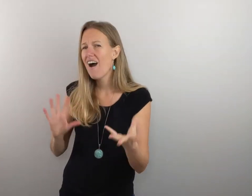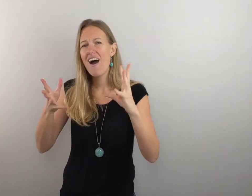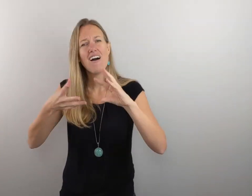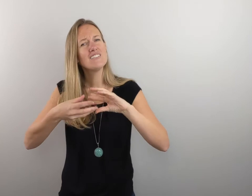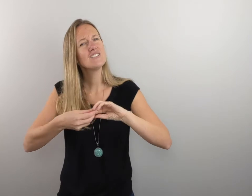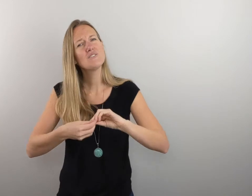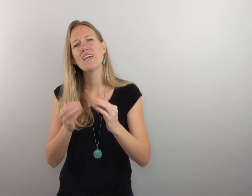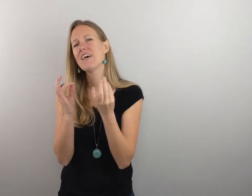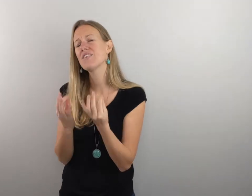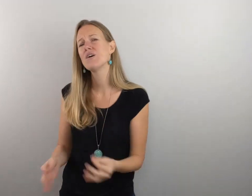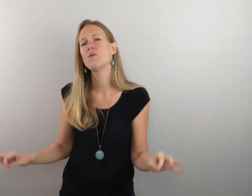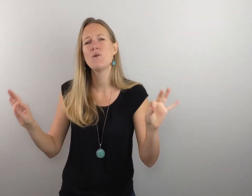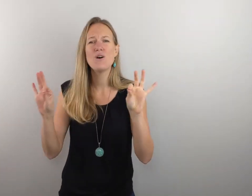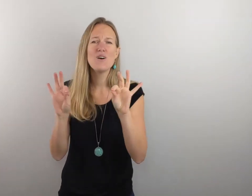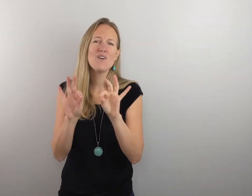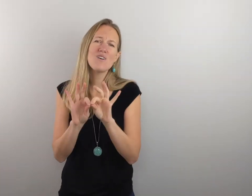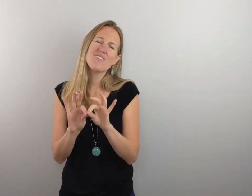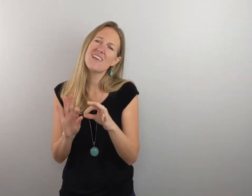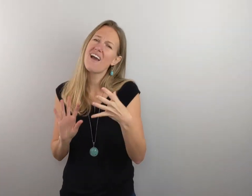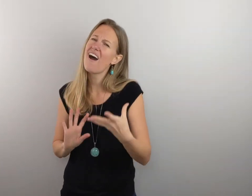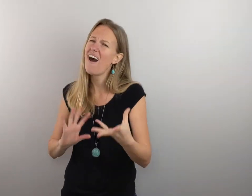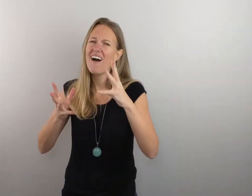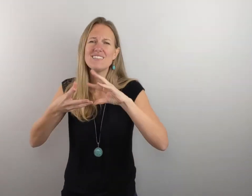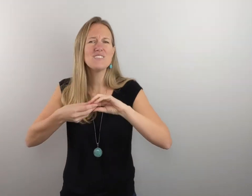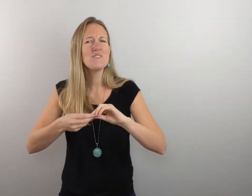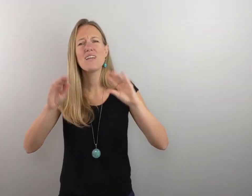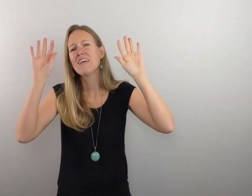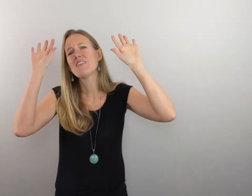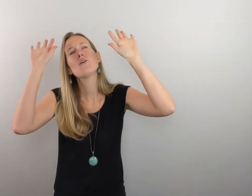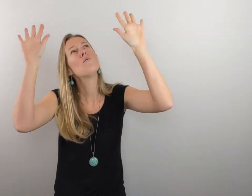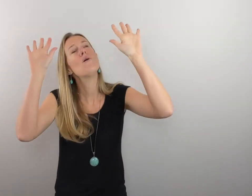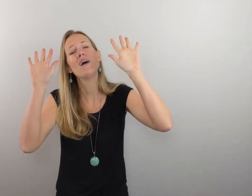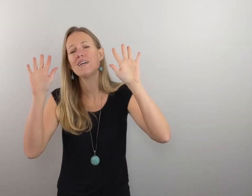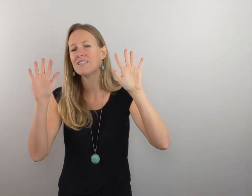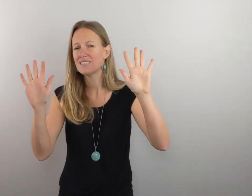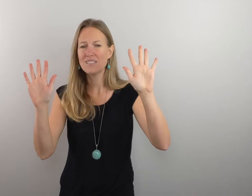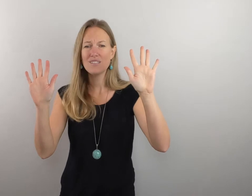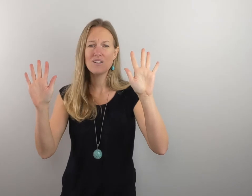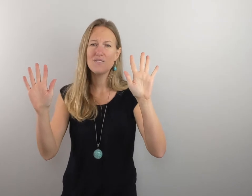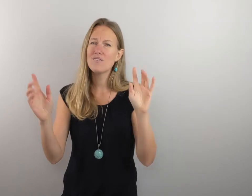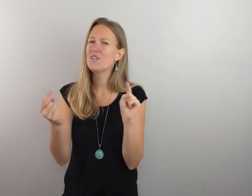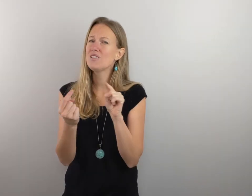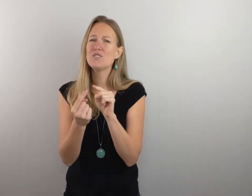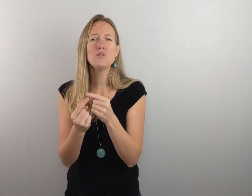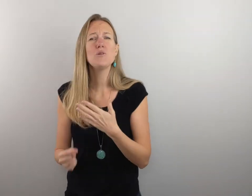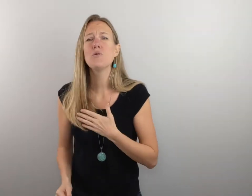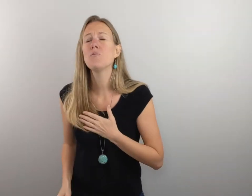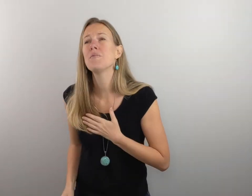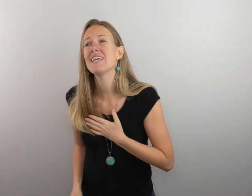all together work, all together work, all together work. You're wonderful. You're wonderful to me.